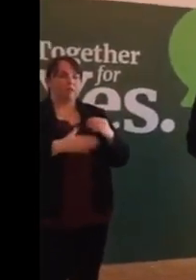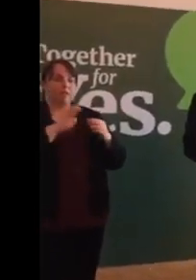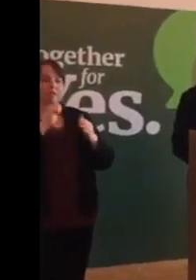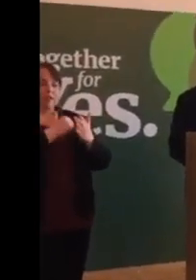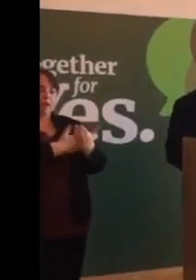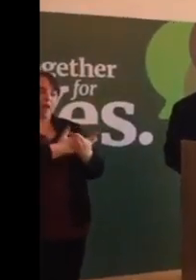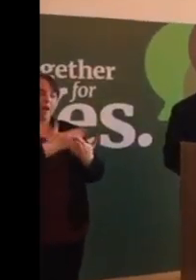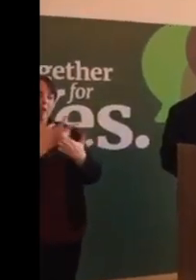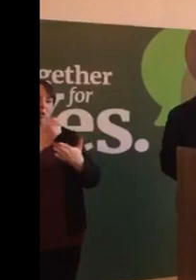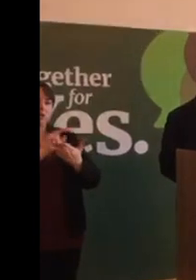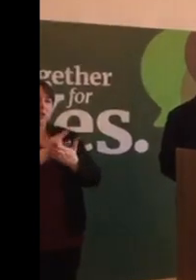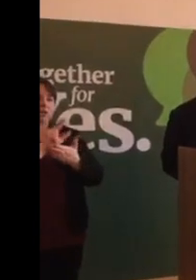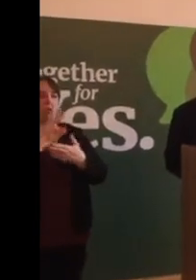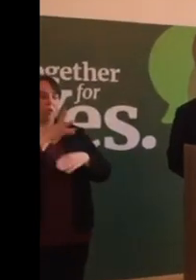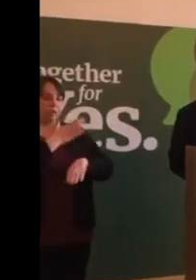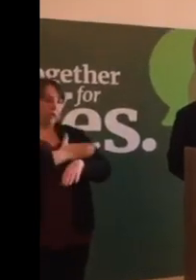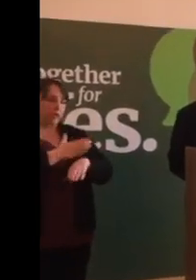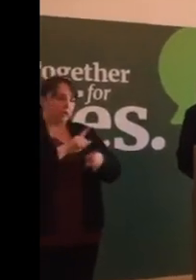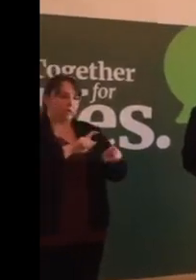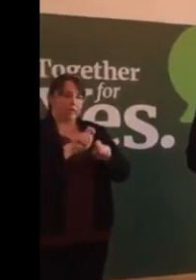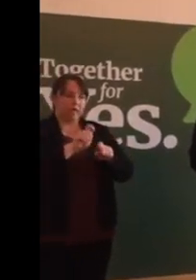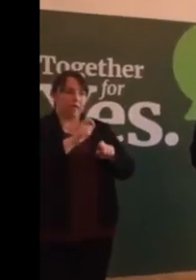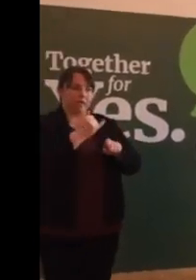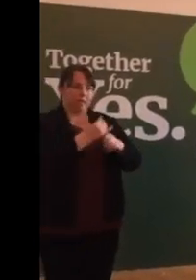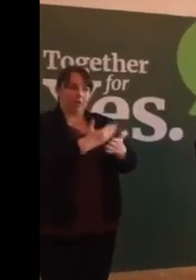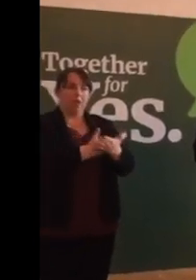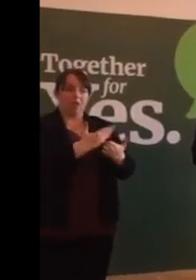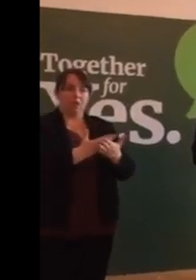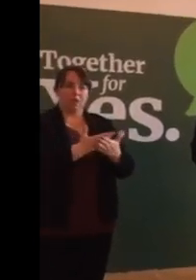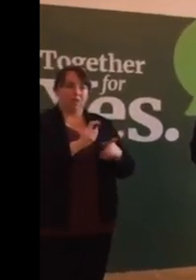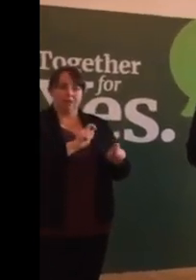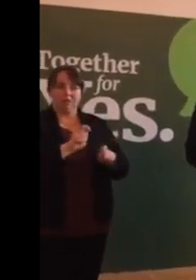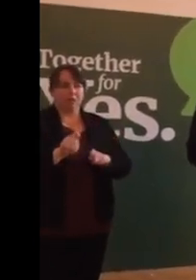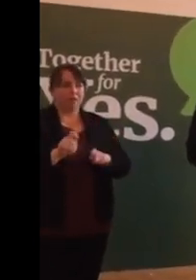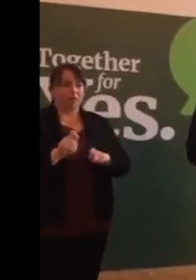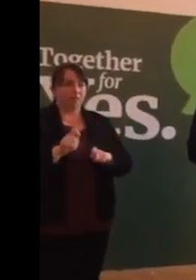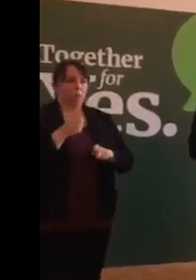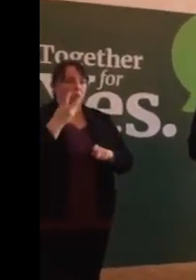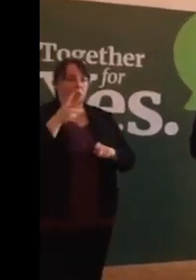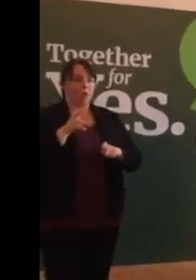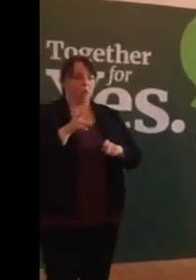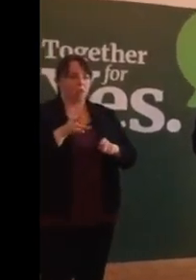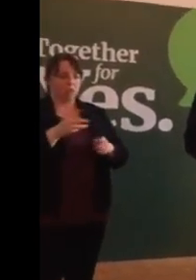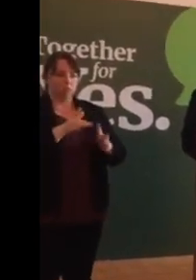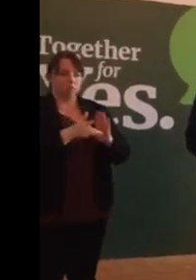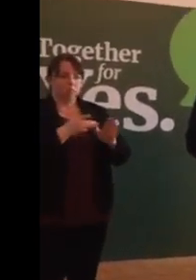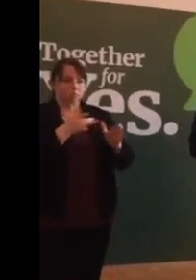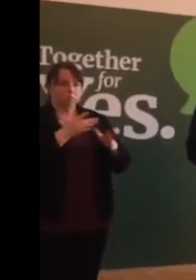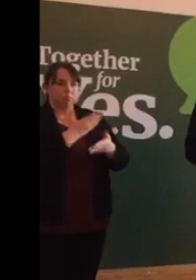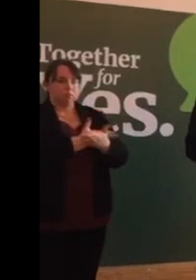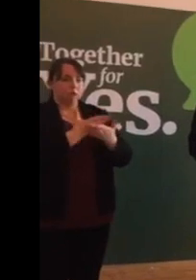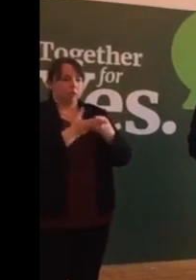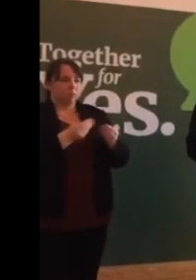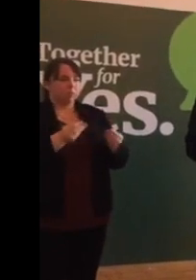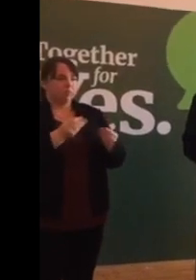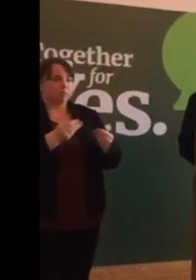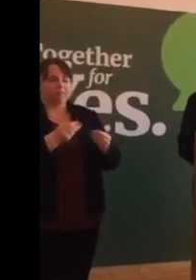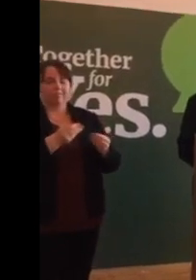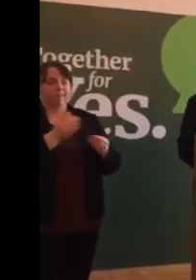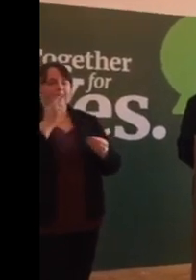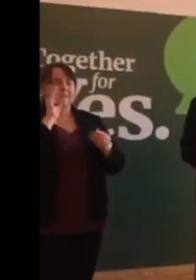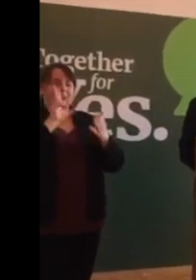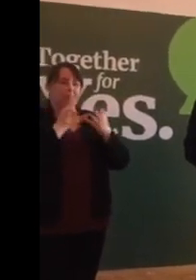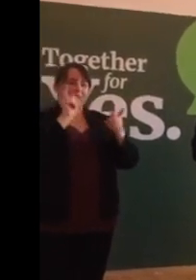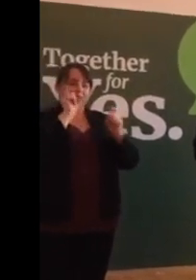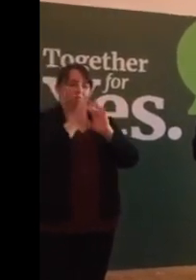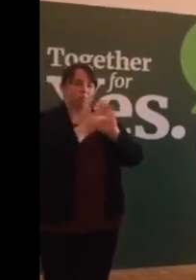will continue to be the law. There will be no legal vacuum. If the Eighth Amendment is repealed, it will be the responsibility